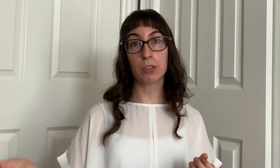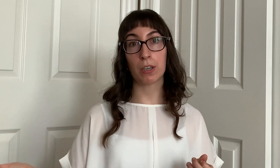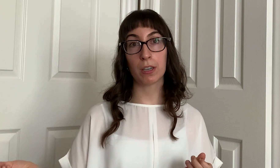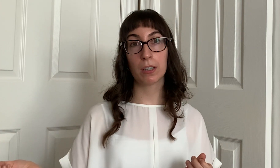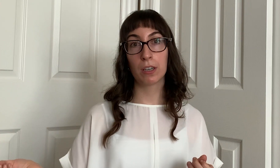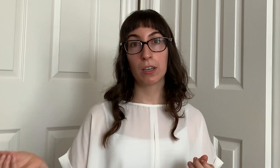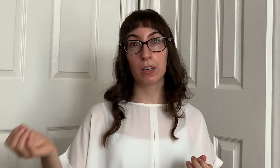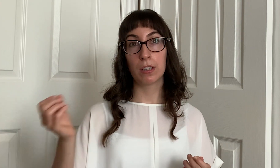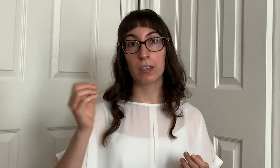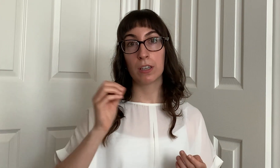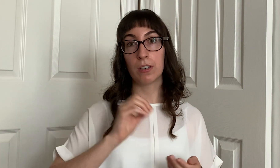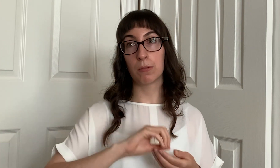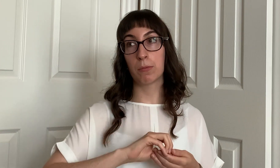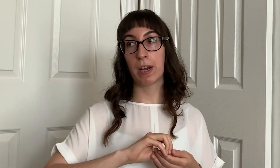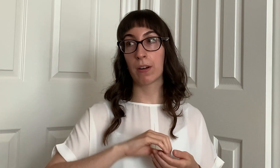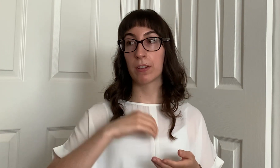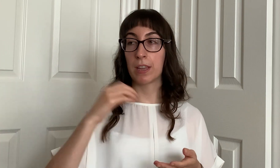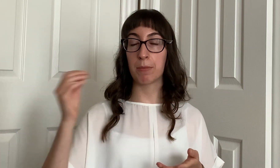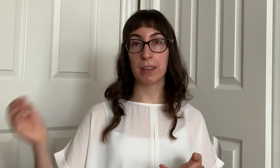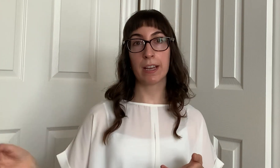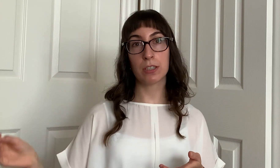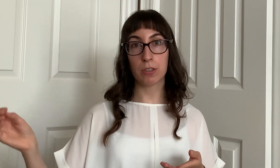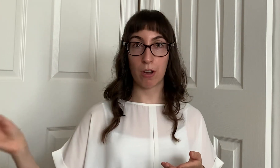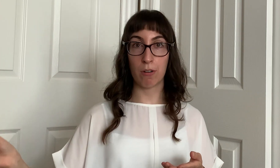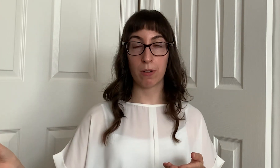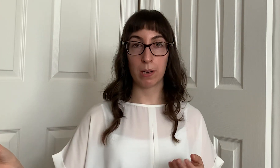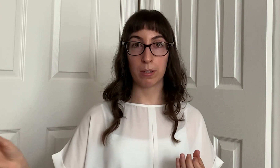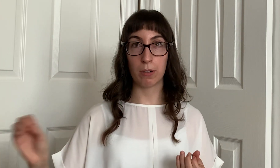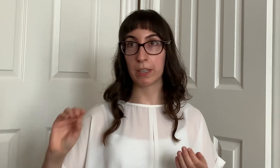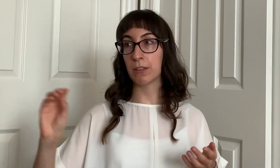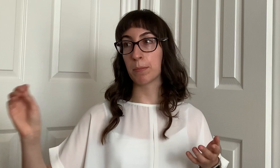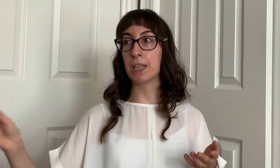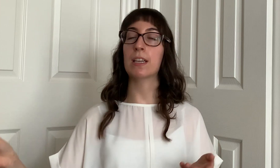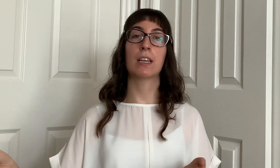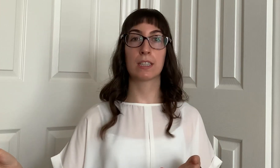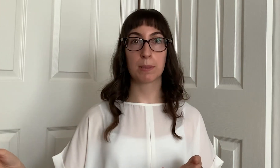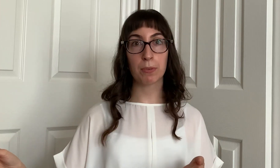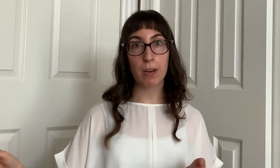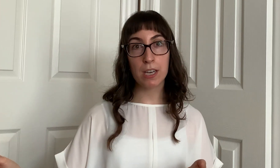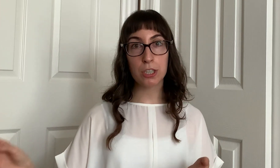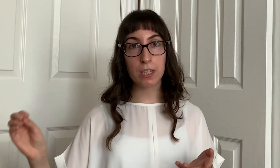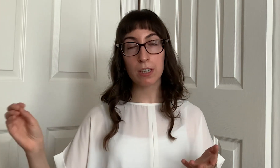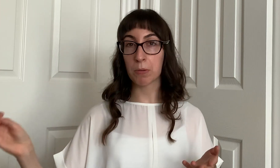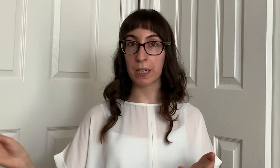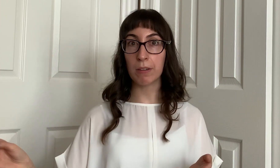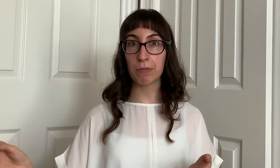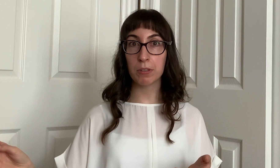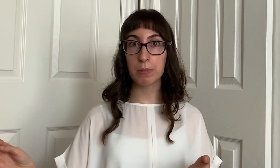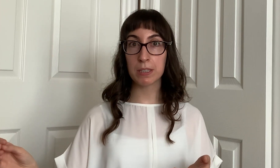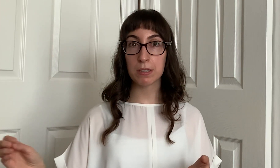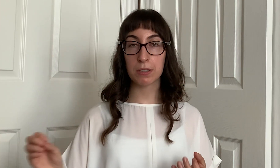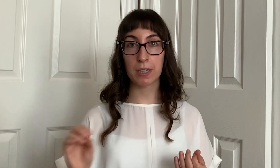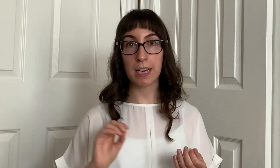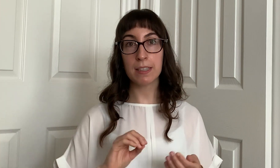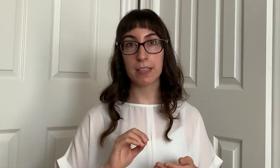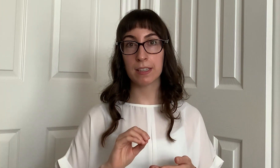future you know where they would like to go and you know either be an inspiration or an influencer or anything